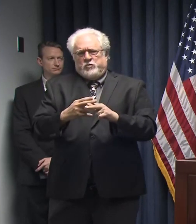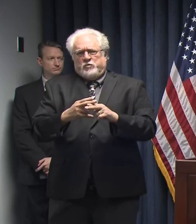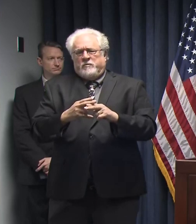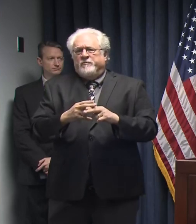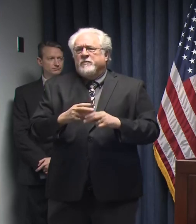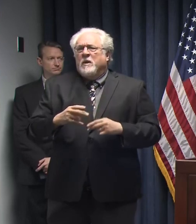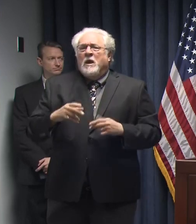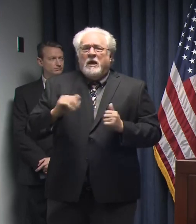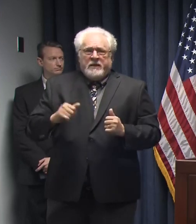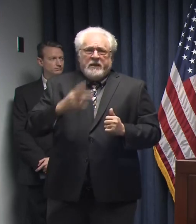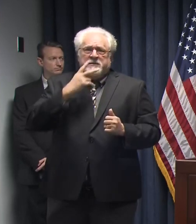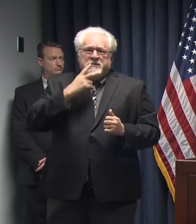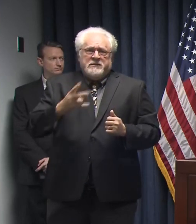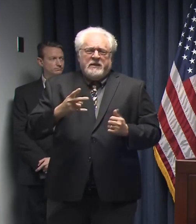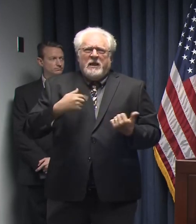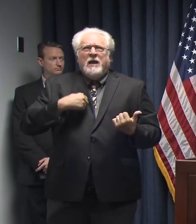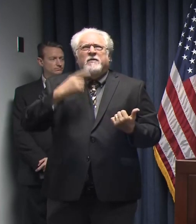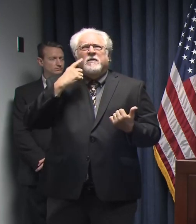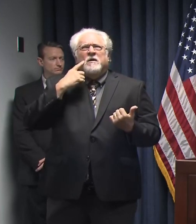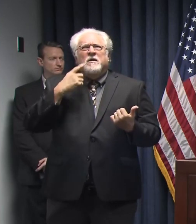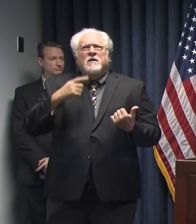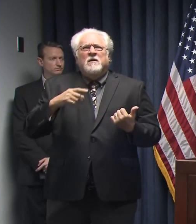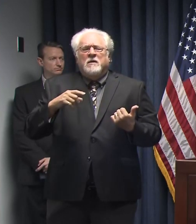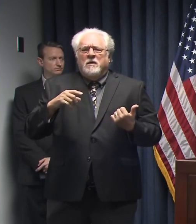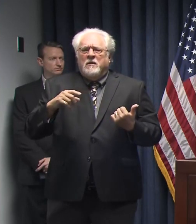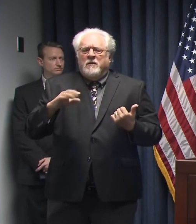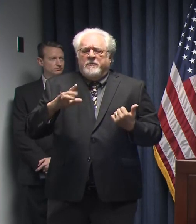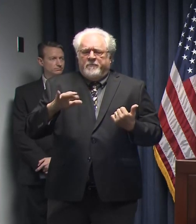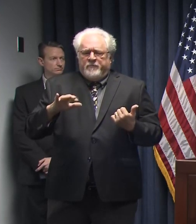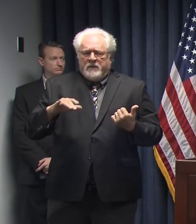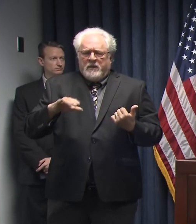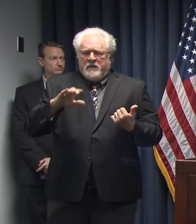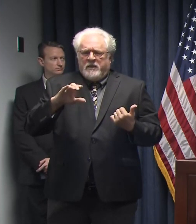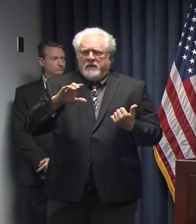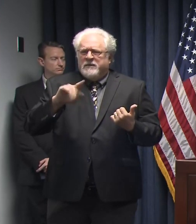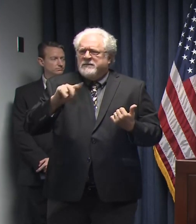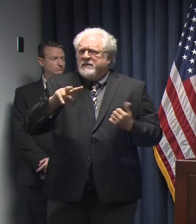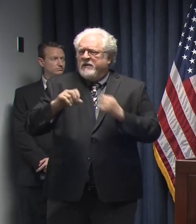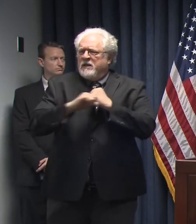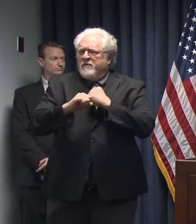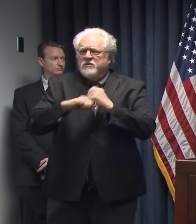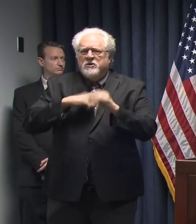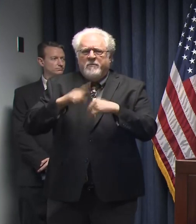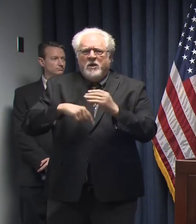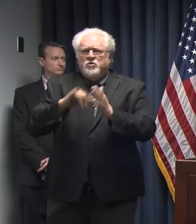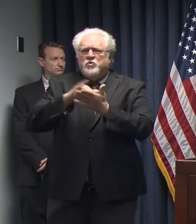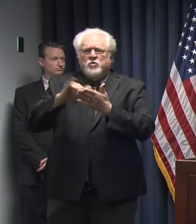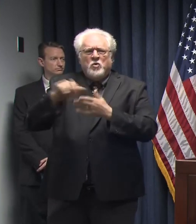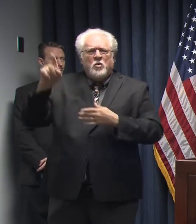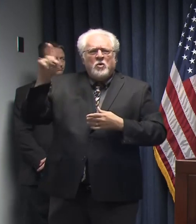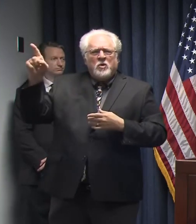You can see, I think it was, there was some TV coverage today of what they're doing in New York.